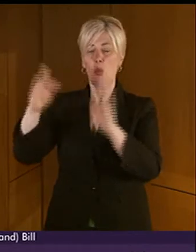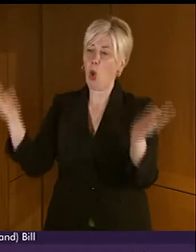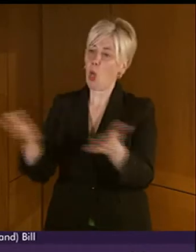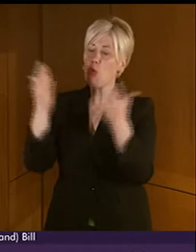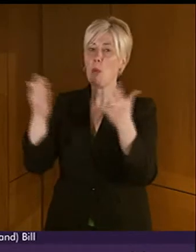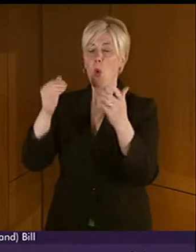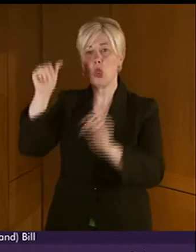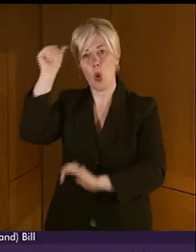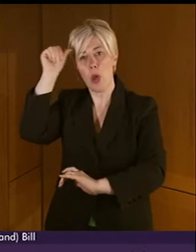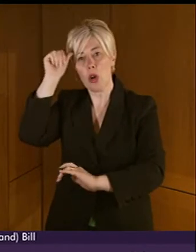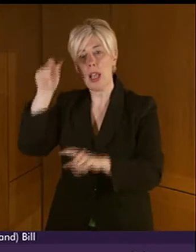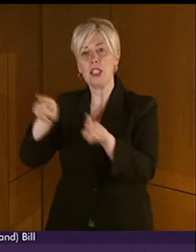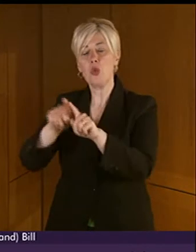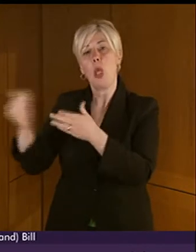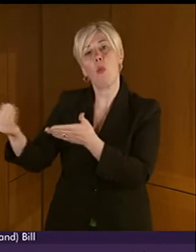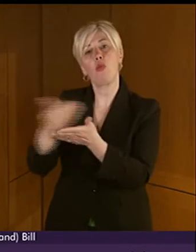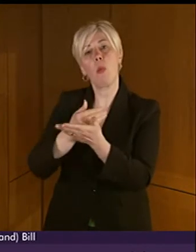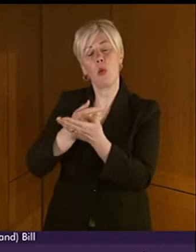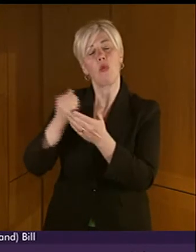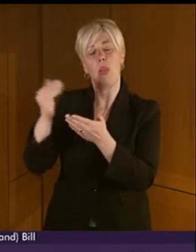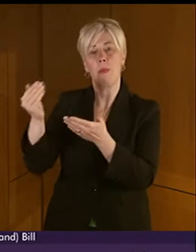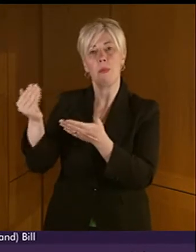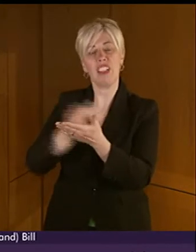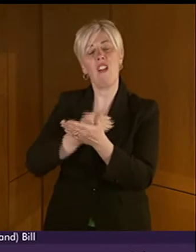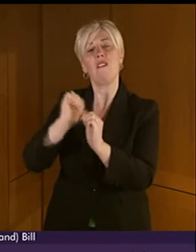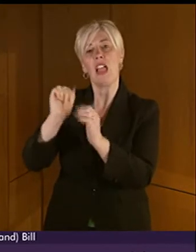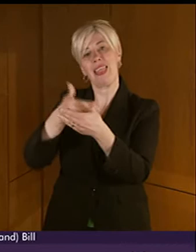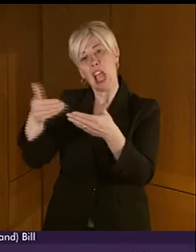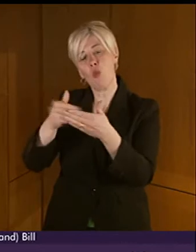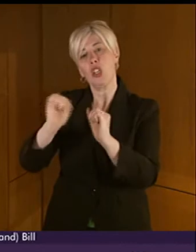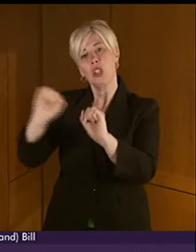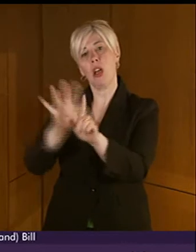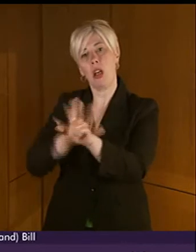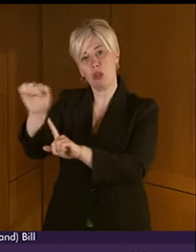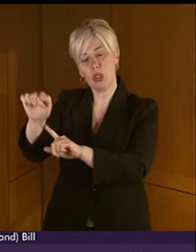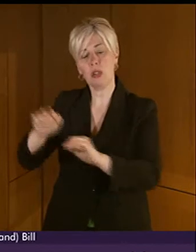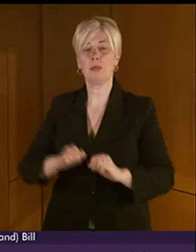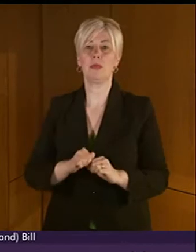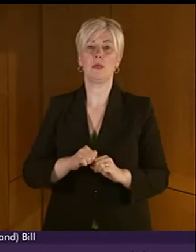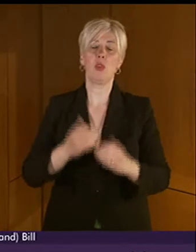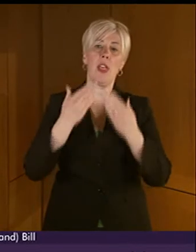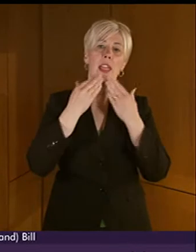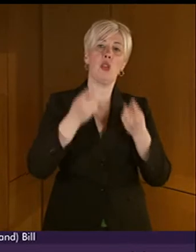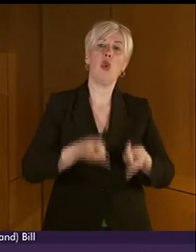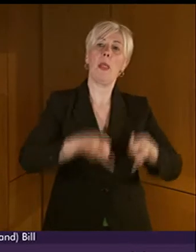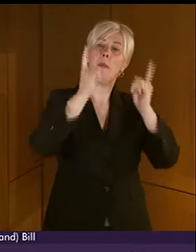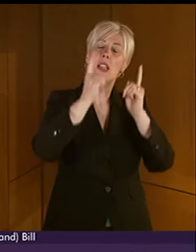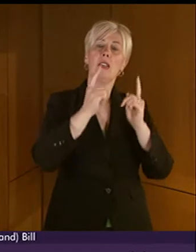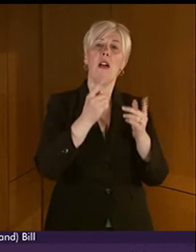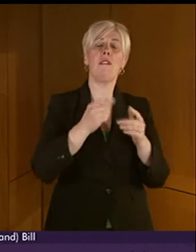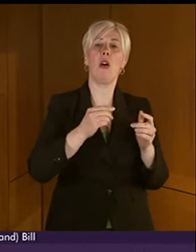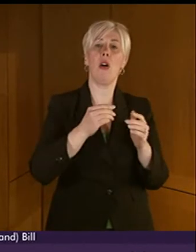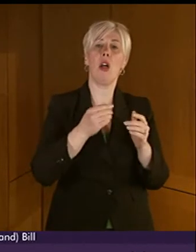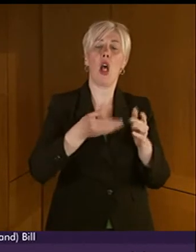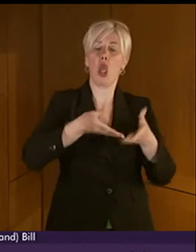protect the language and its culture. I'd also like to thank the Minister for Learning, Science and Scotland's